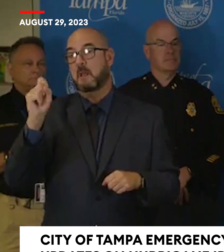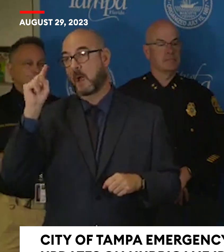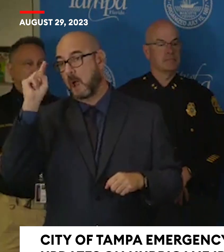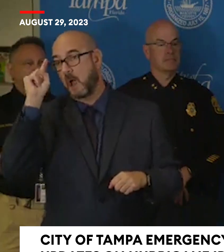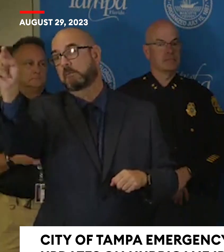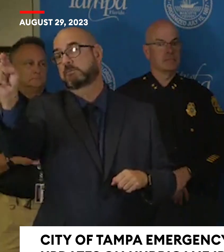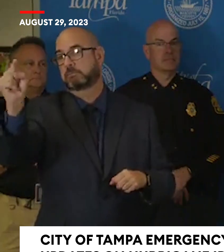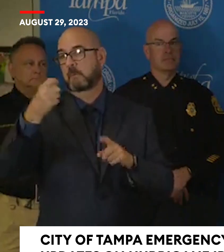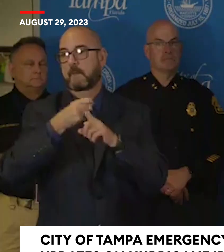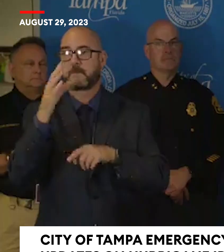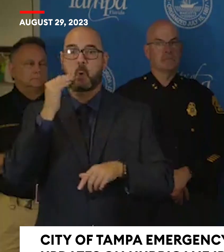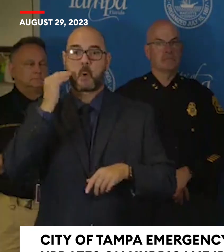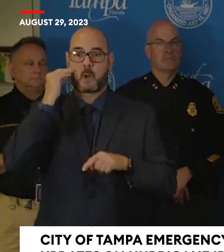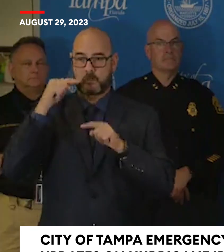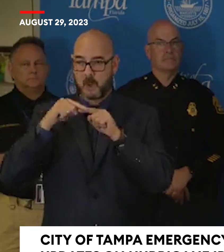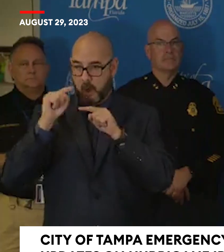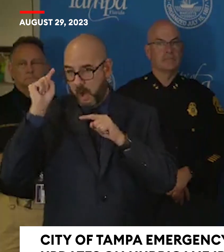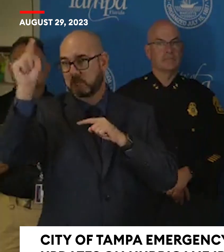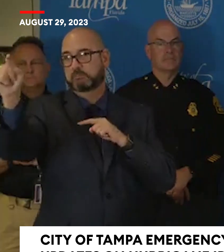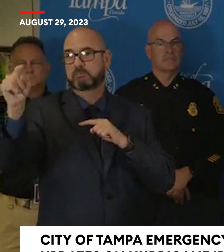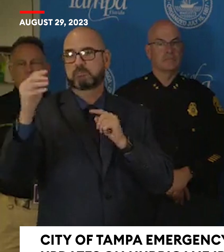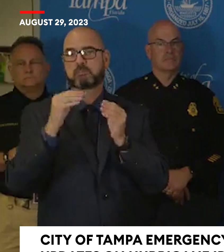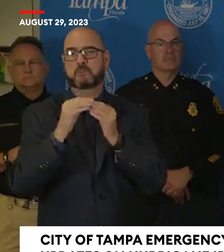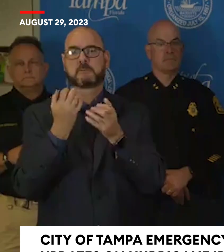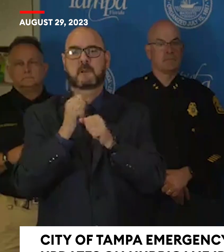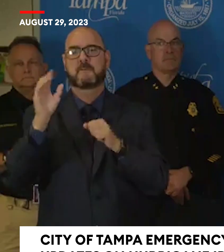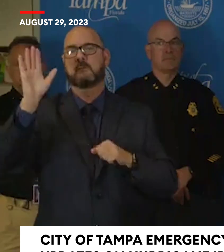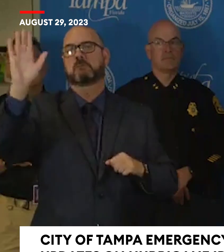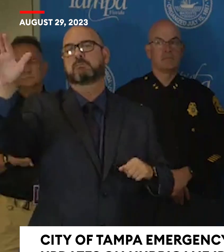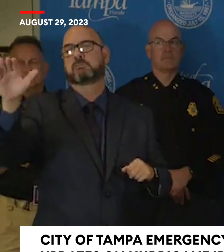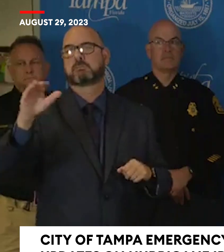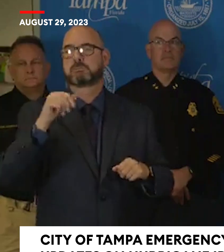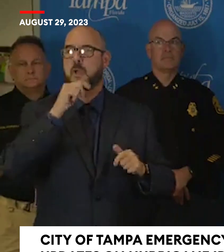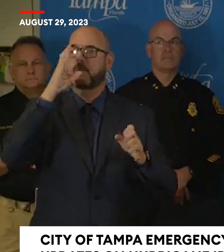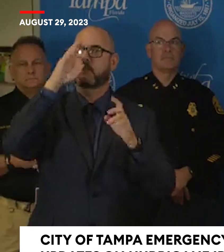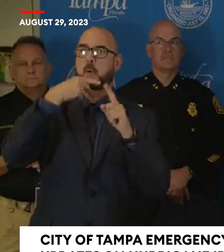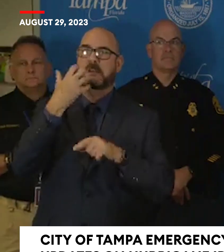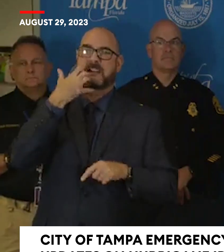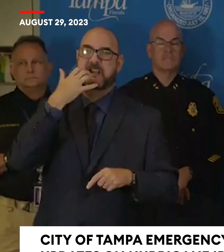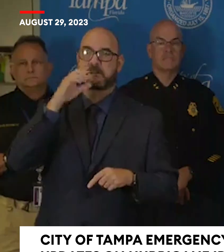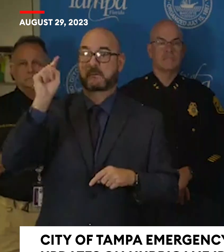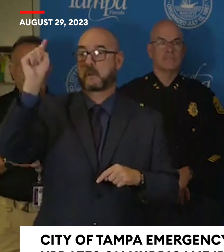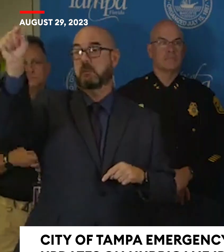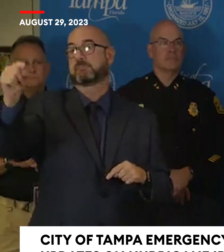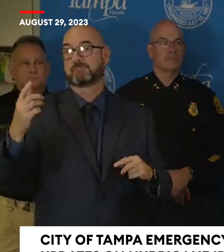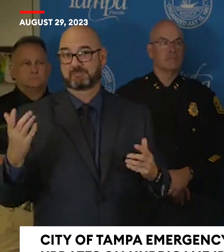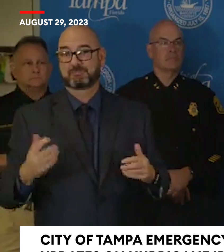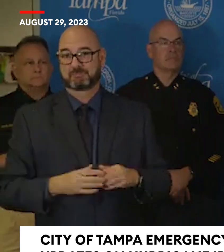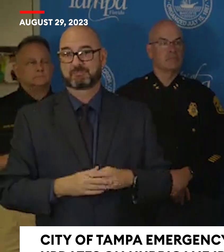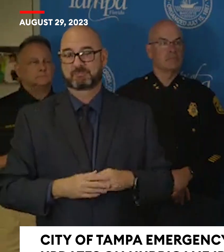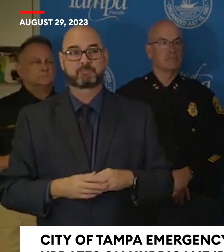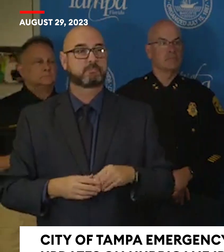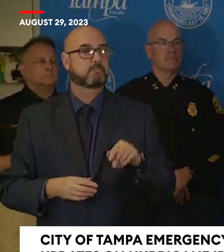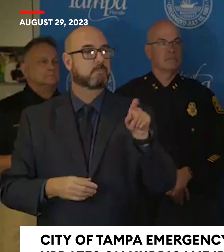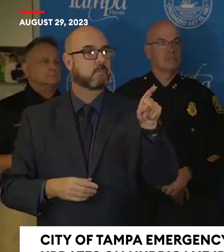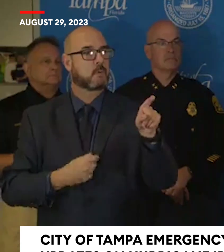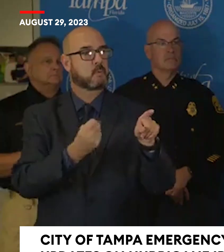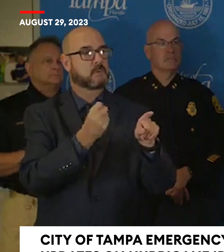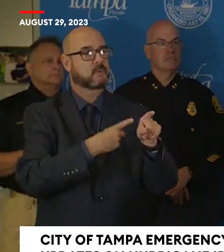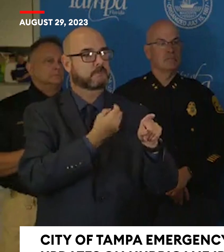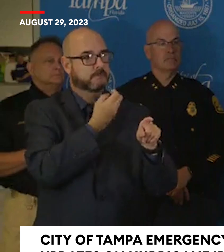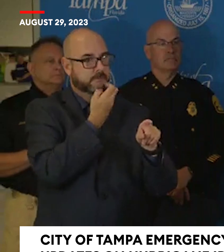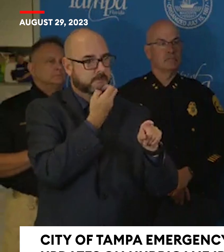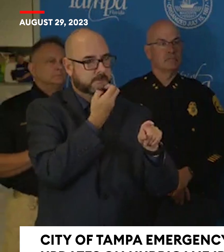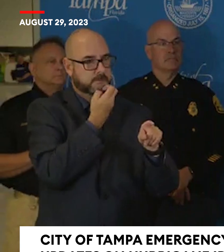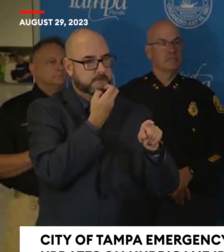have to worry about the heat when the electricity, if the electricity goes out. And Mayor, we know that there are places in the city,